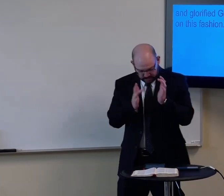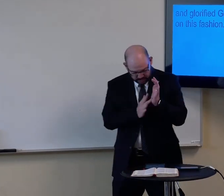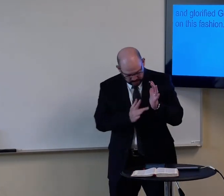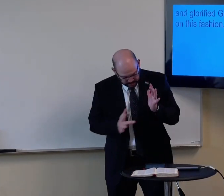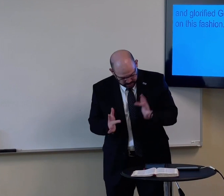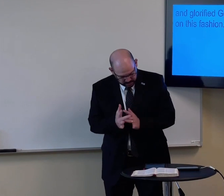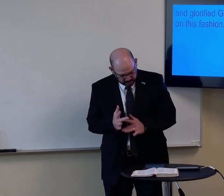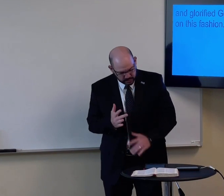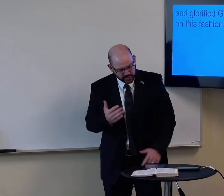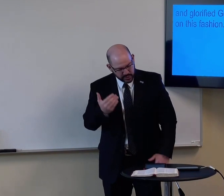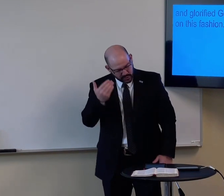I'm lost about where he's at.